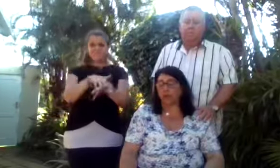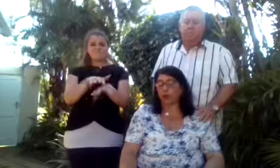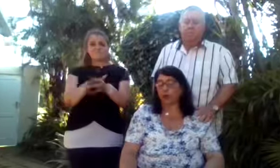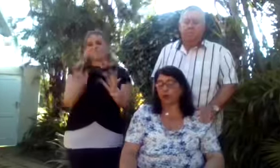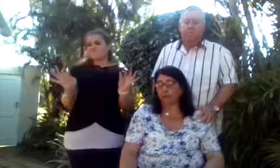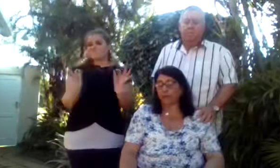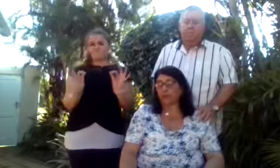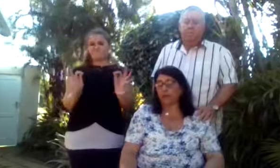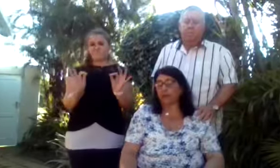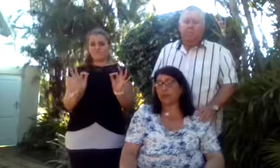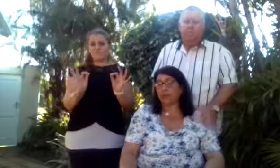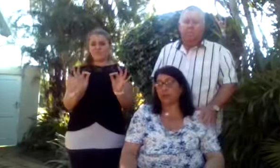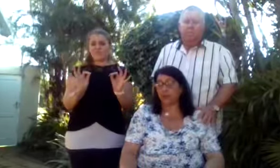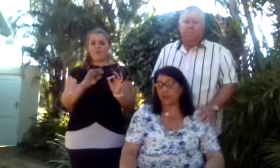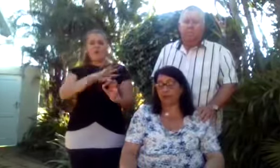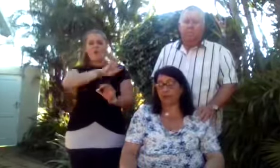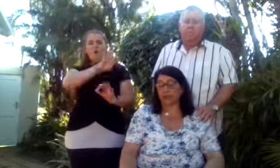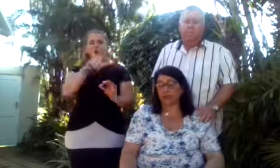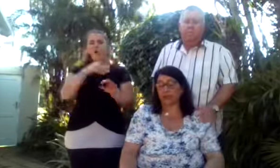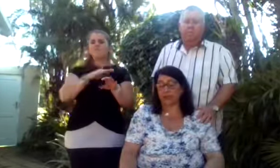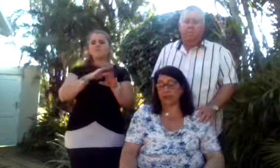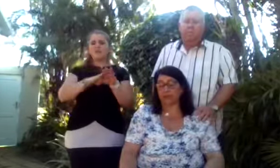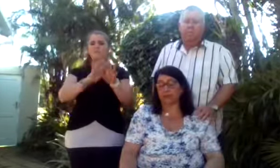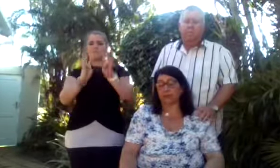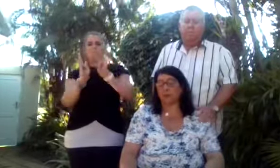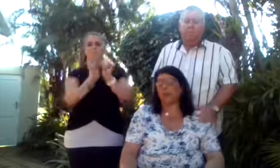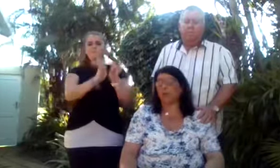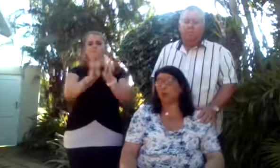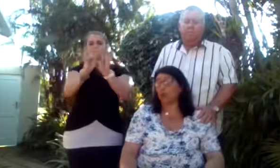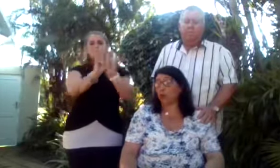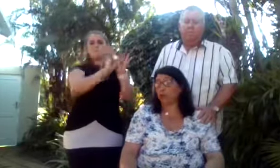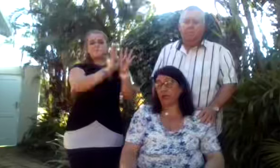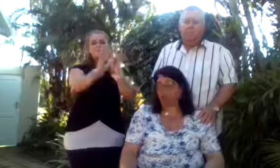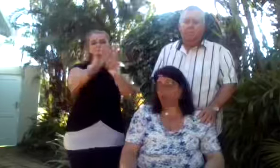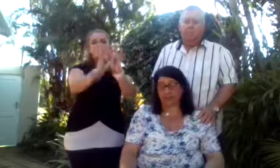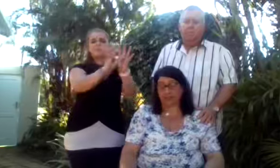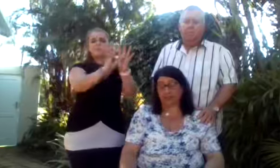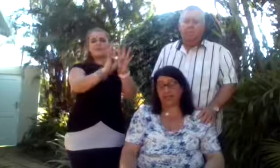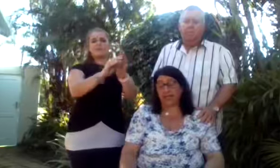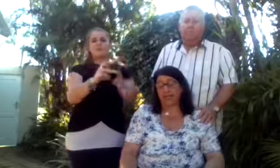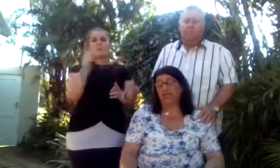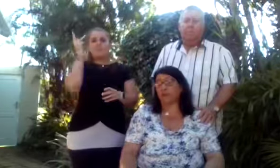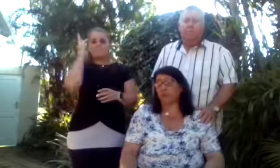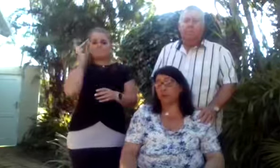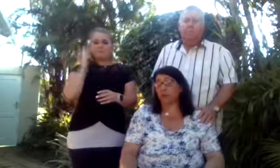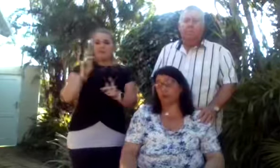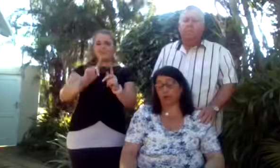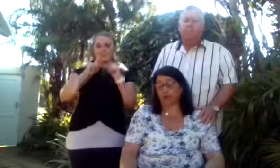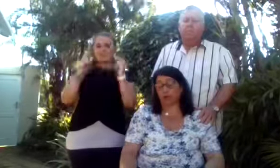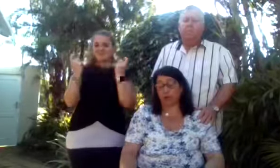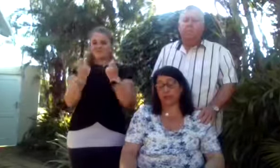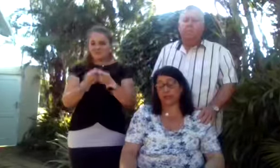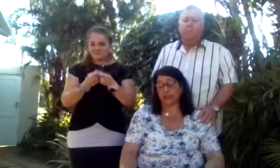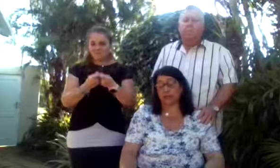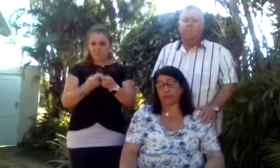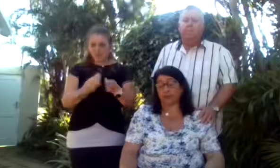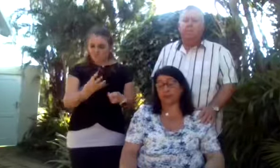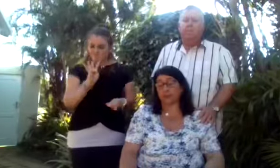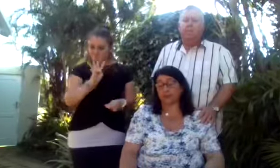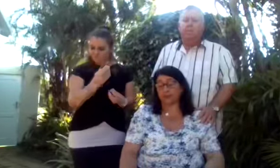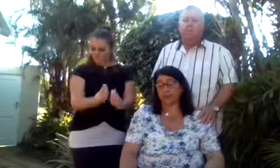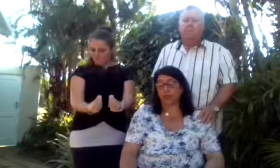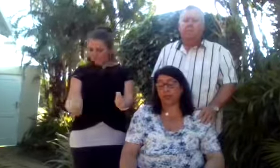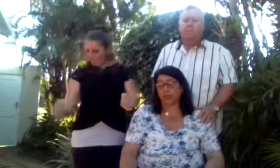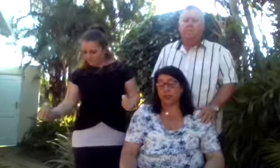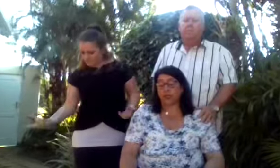We go everywhere and do everything together. We co-parent, and the four children are as close as siblings.